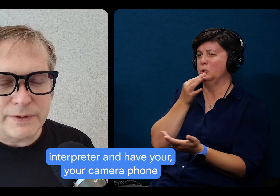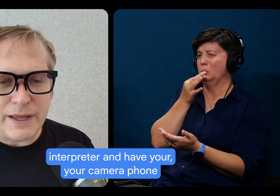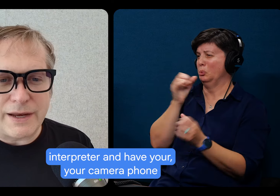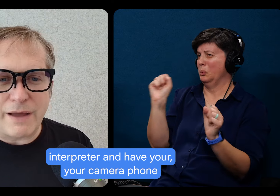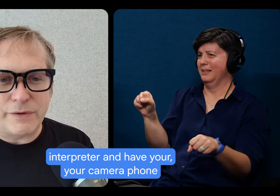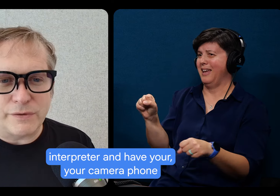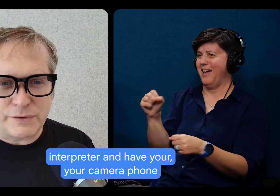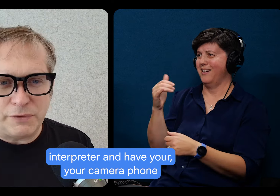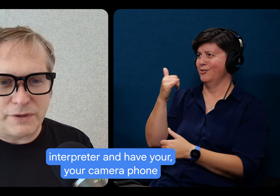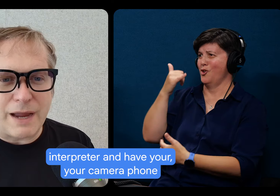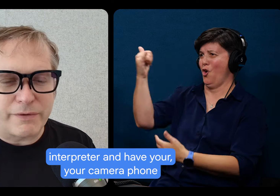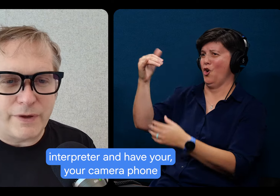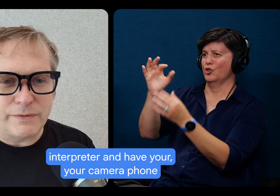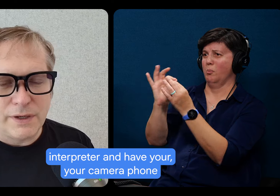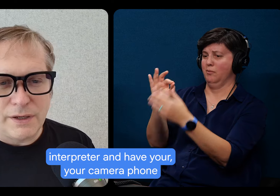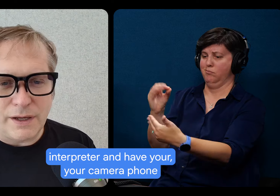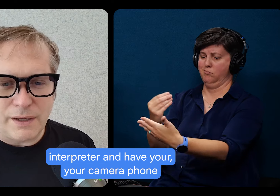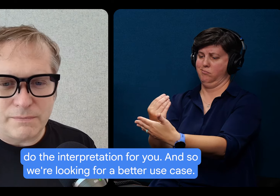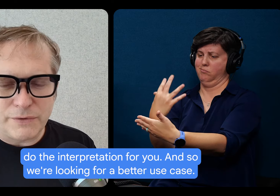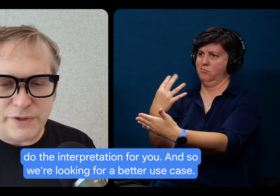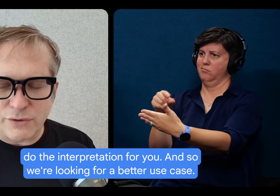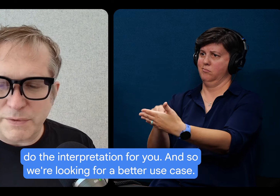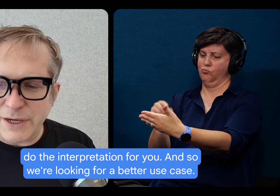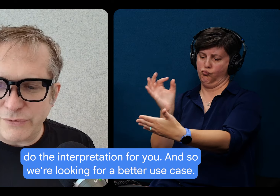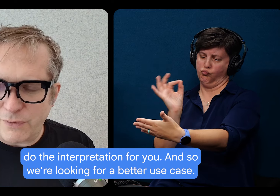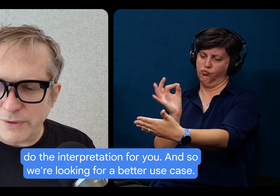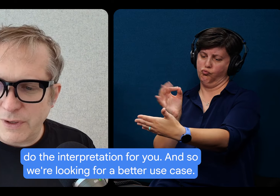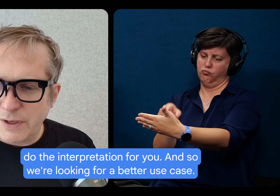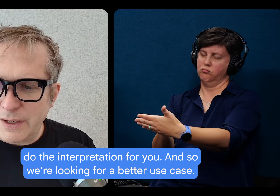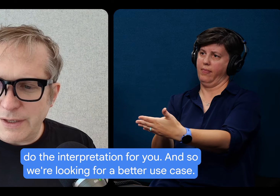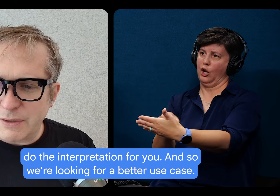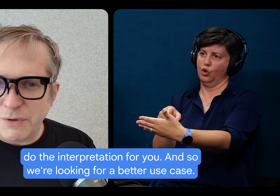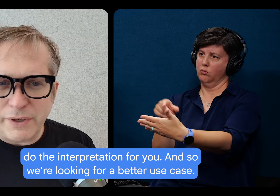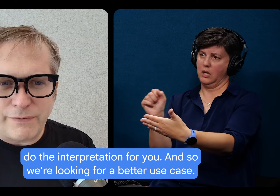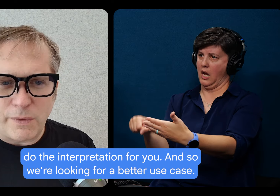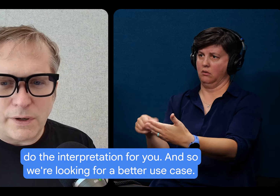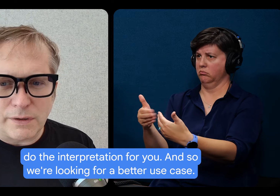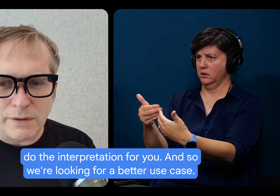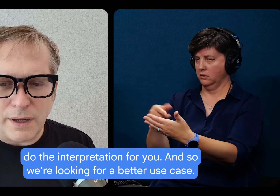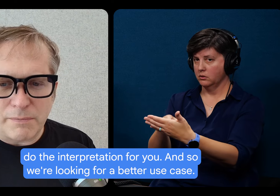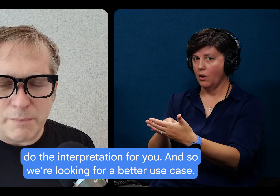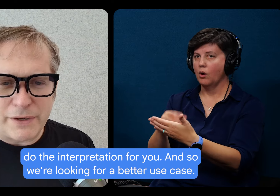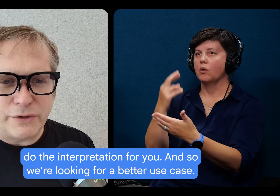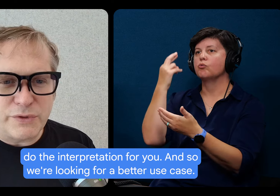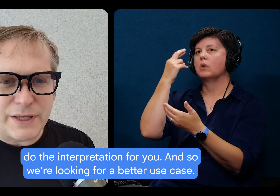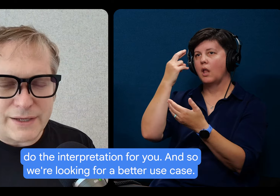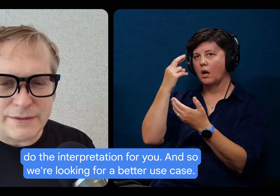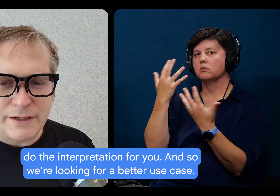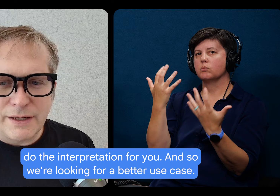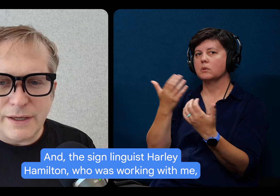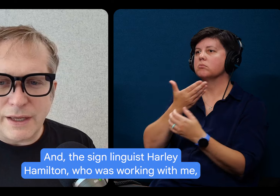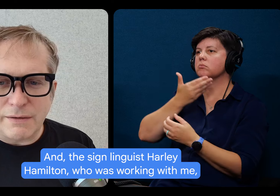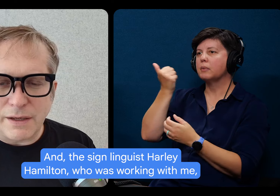and have your camera phone do the interpretation for you. And so we're looking for a better use